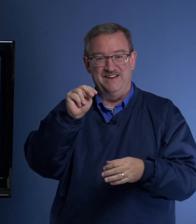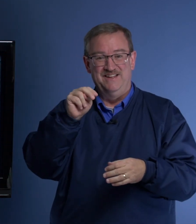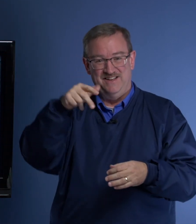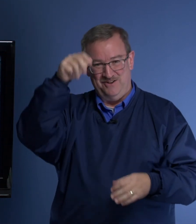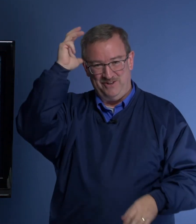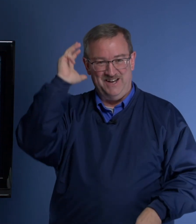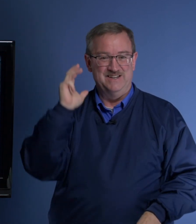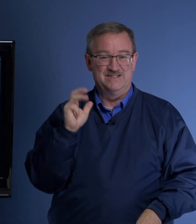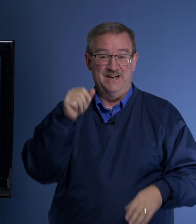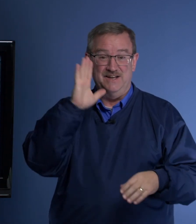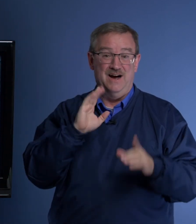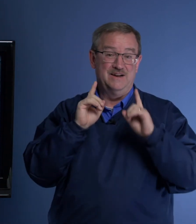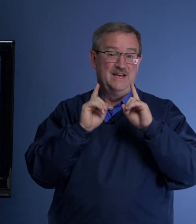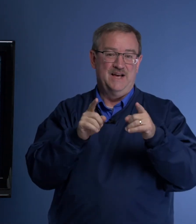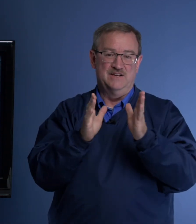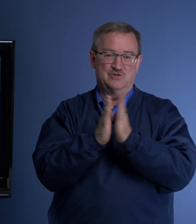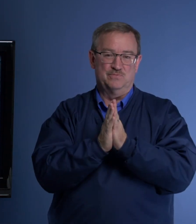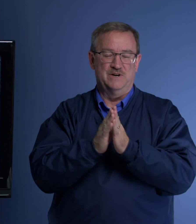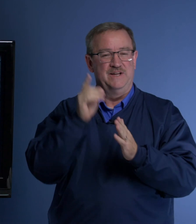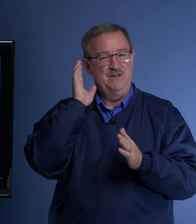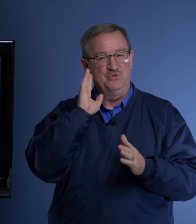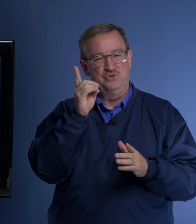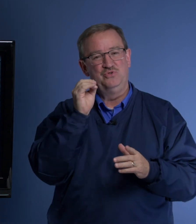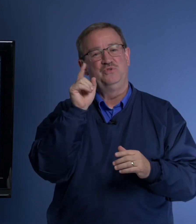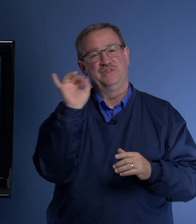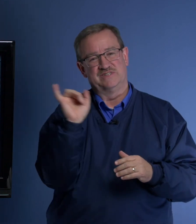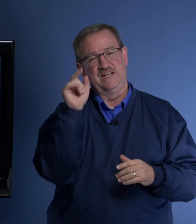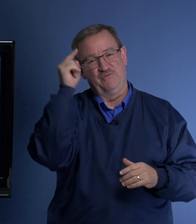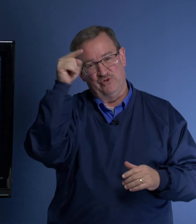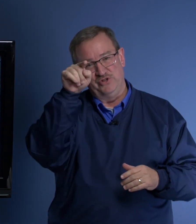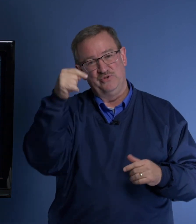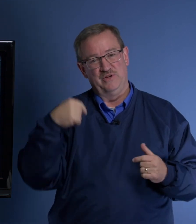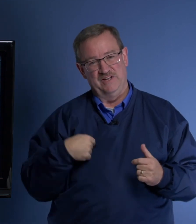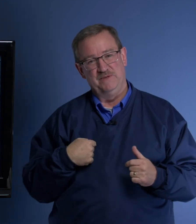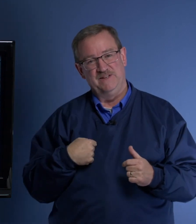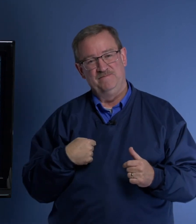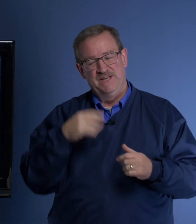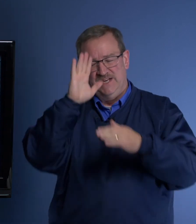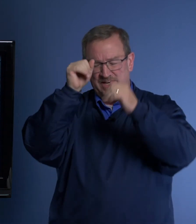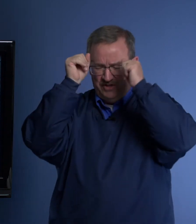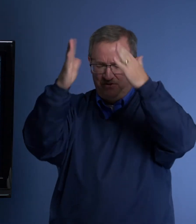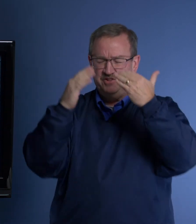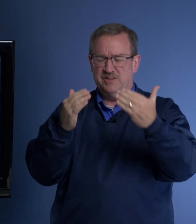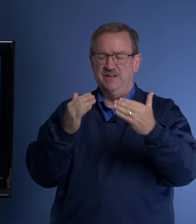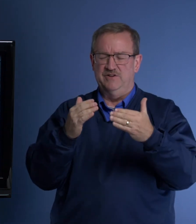of lions and God answered prayer. He will do the same for you and me. Heavenly Father, thank you.